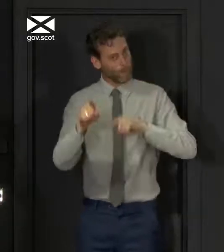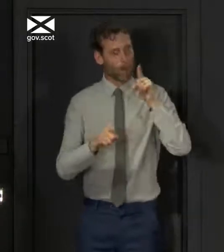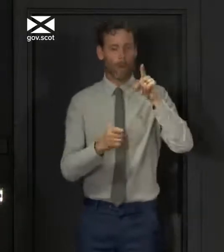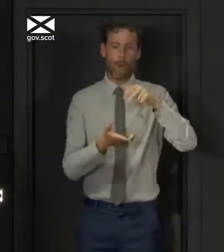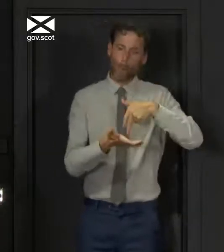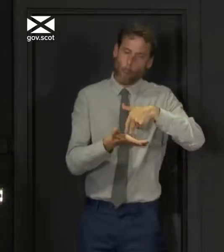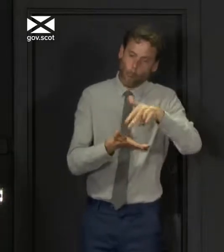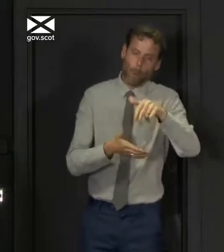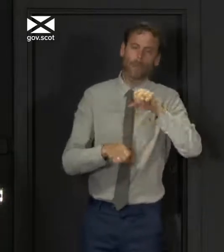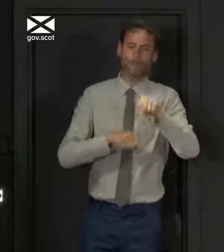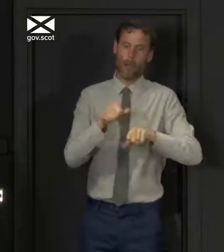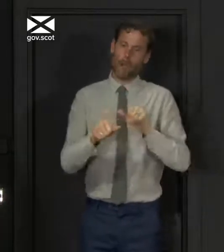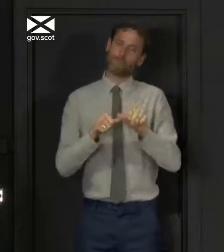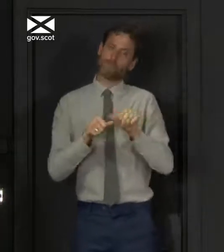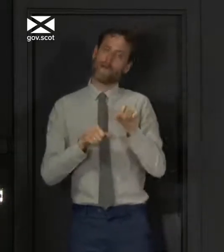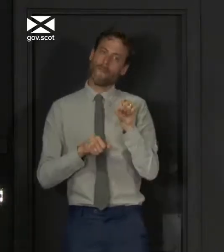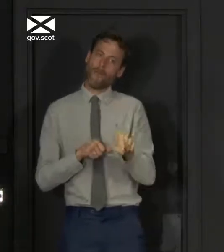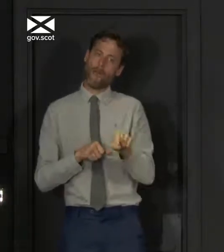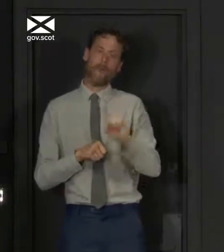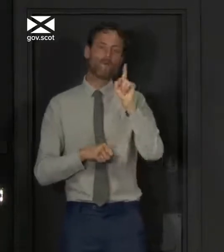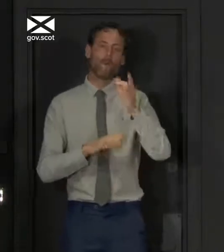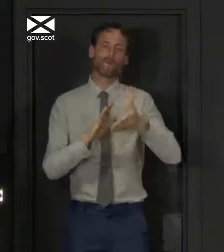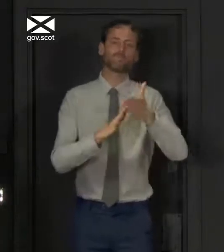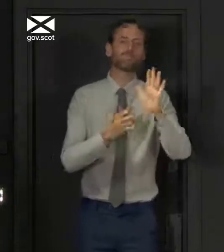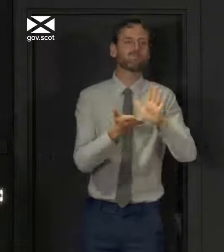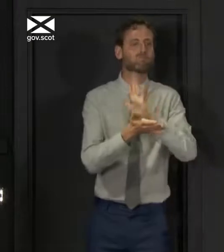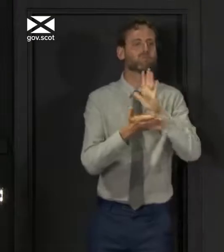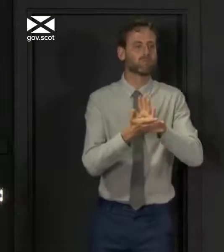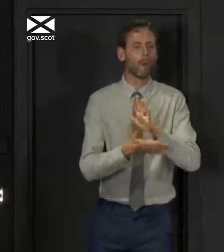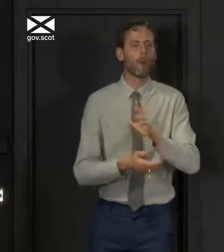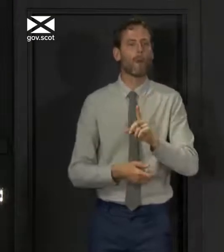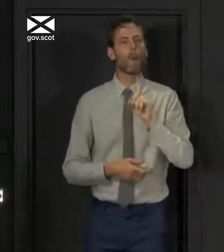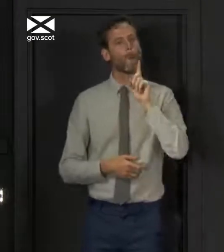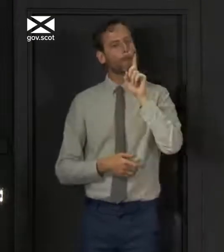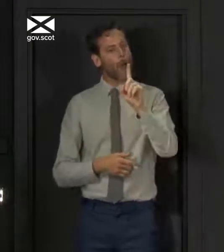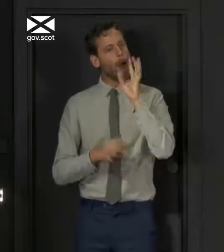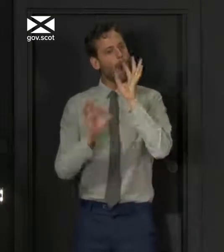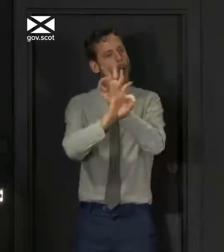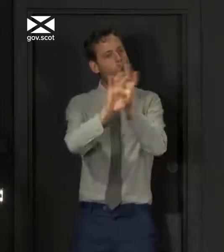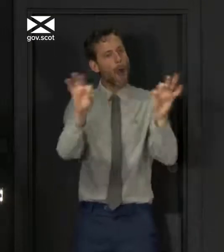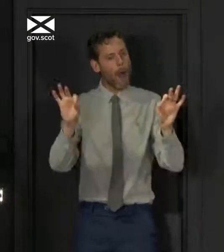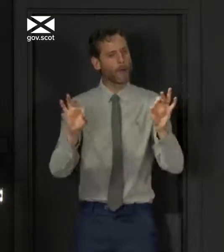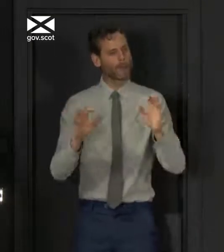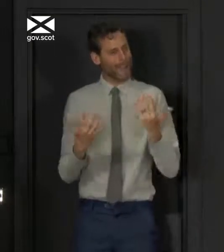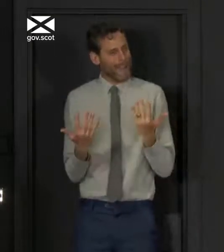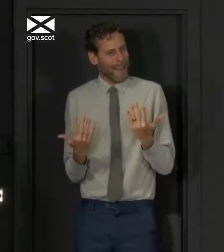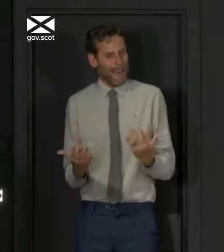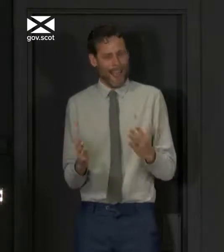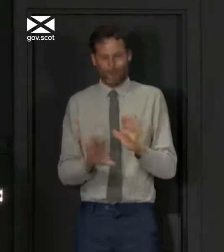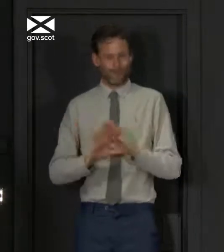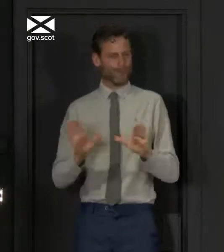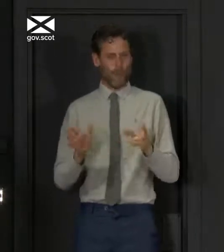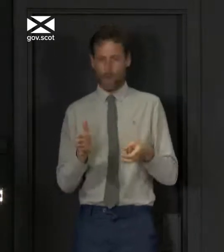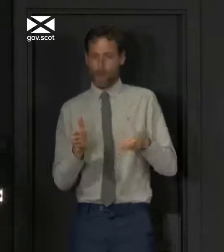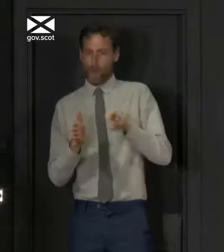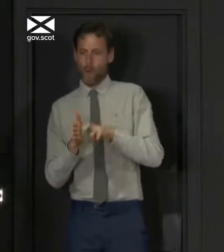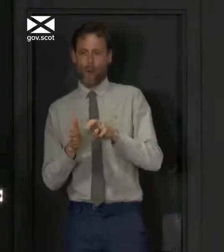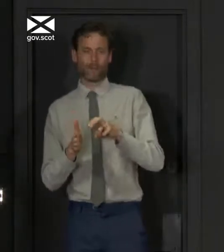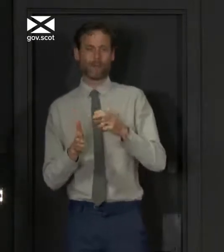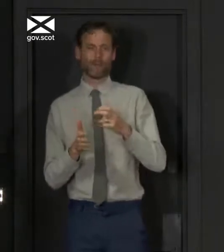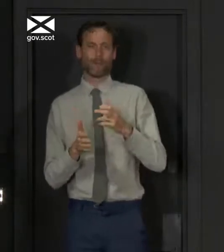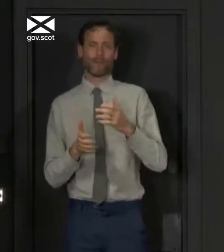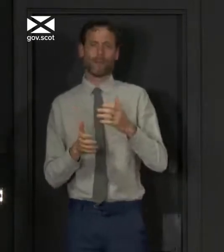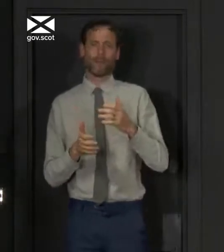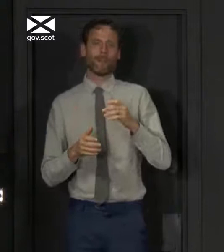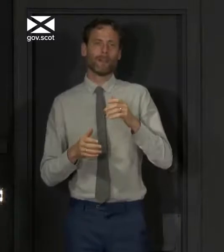a location near your local community for recreation. However, we are asking you for now to please stay within or close to